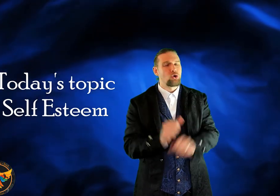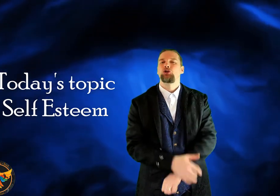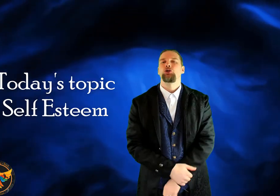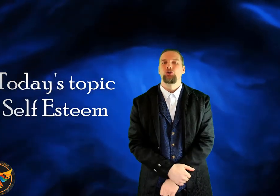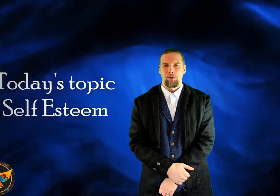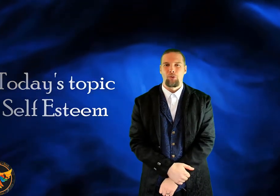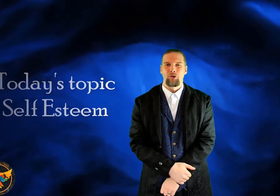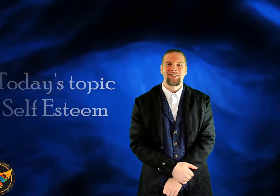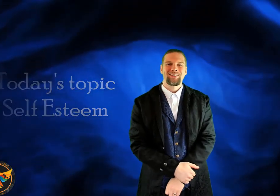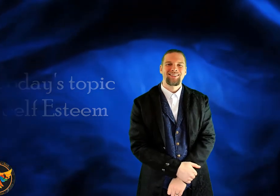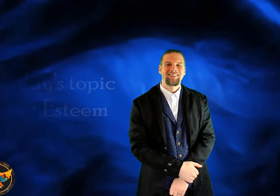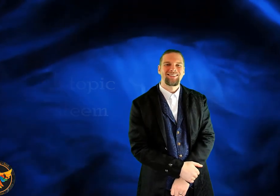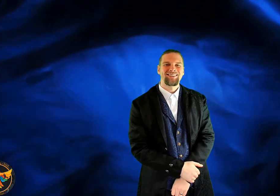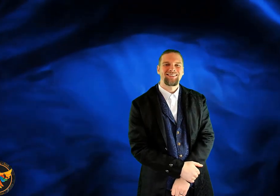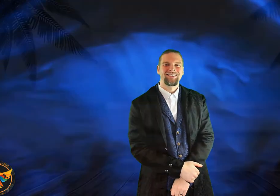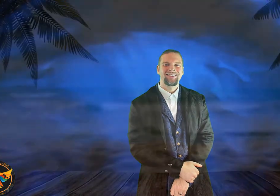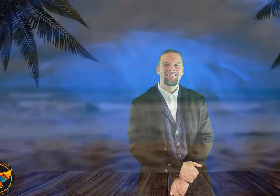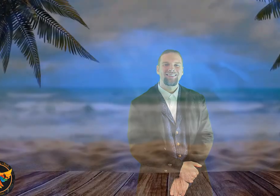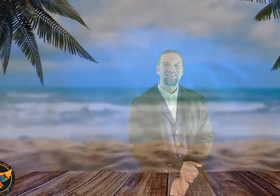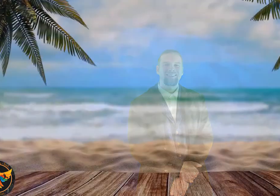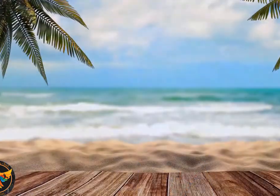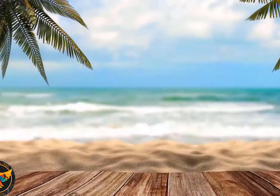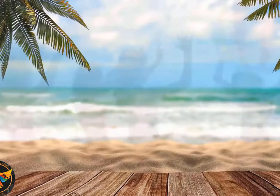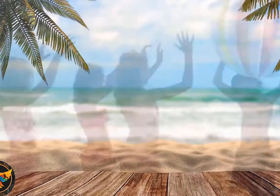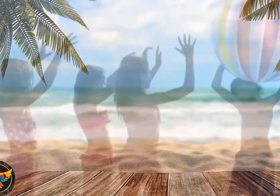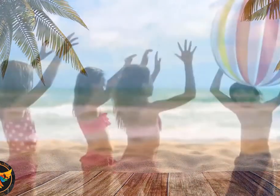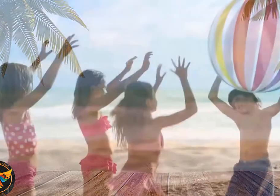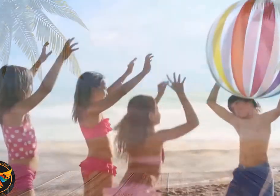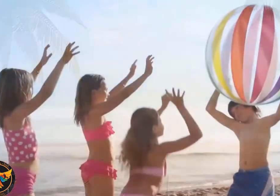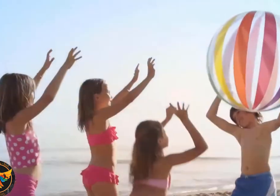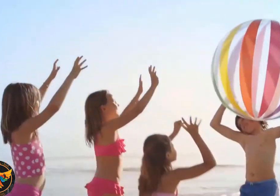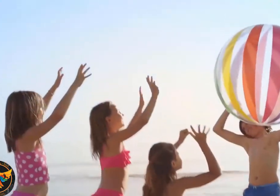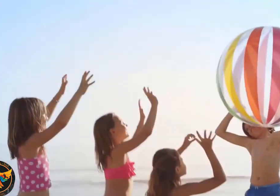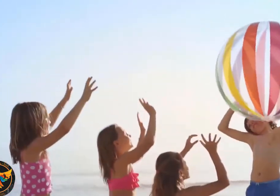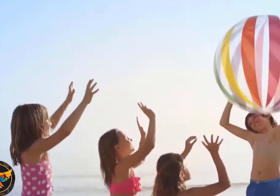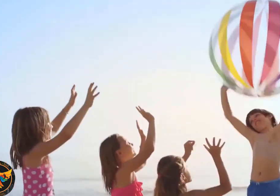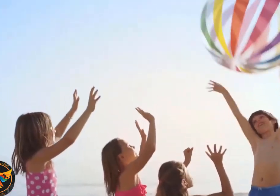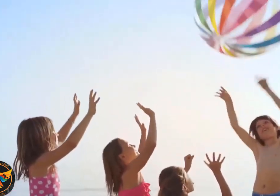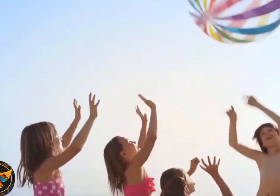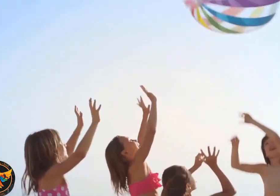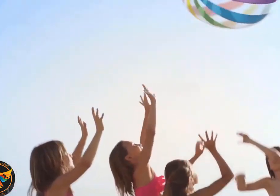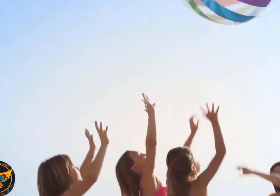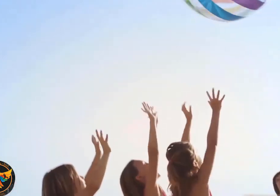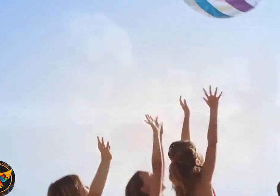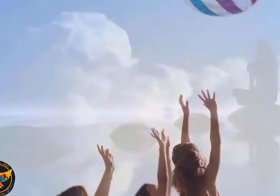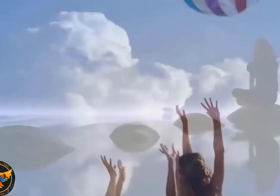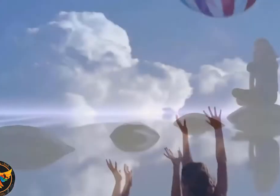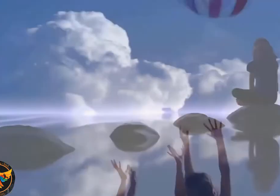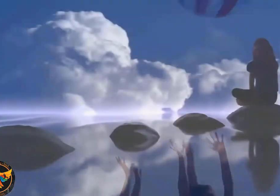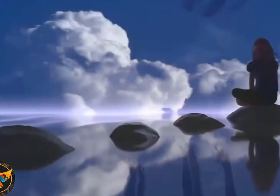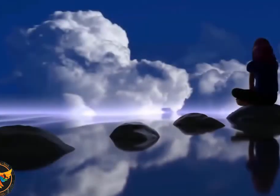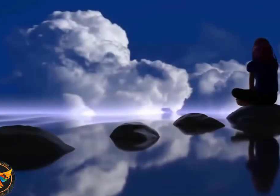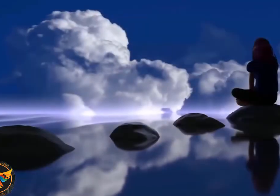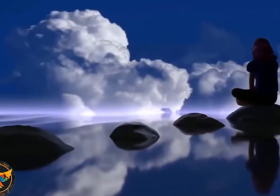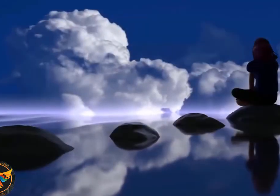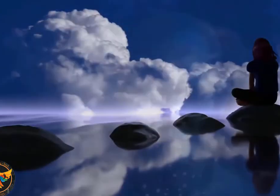host, John Morris. Welcome to today's episode of Going Deeper with John Morris. Join the show that